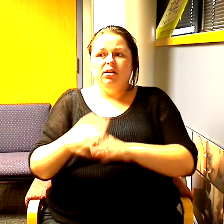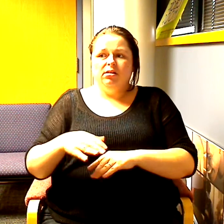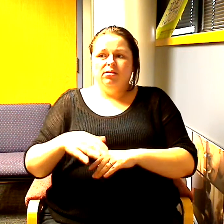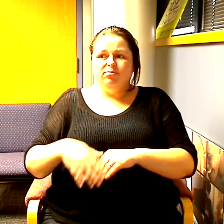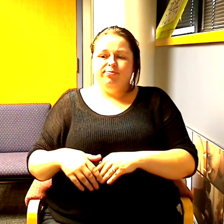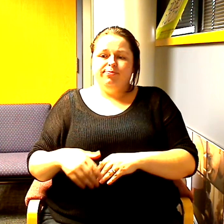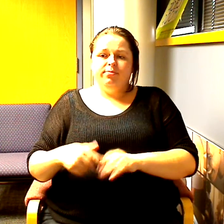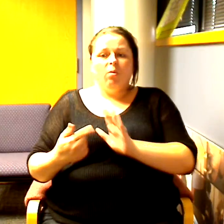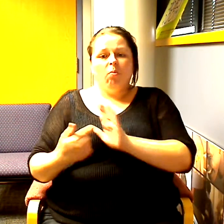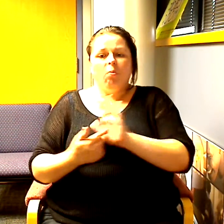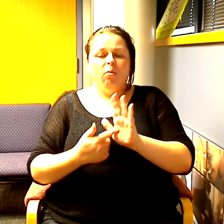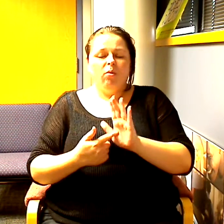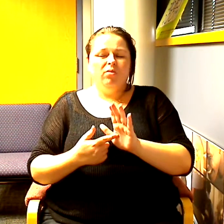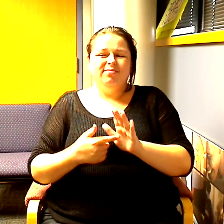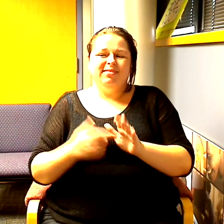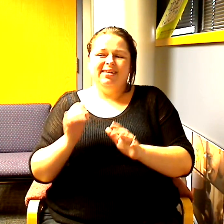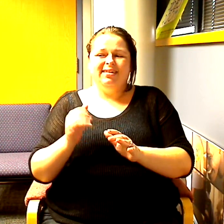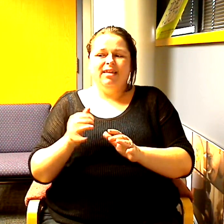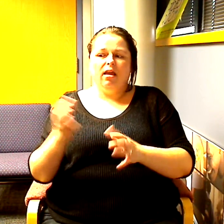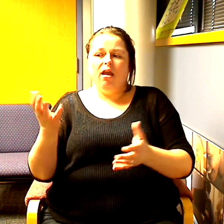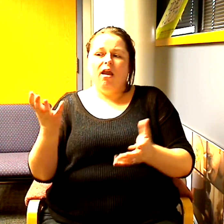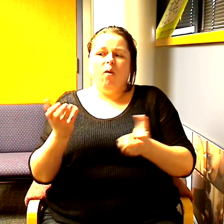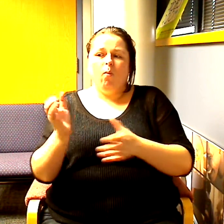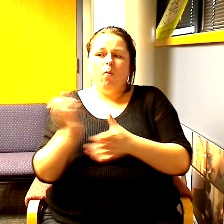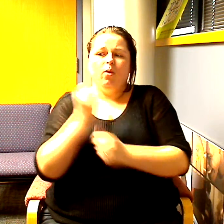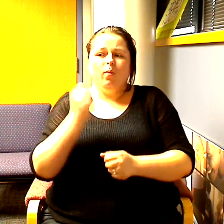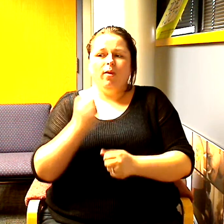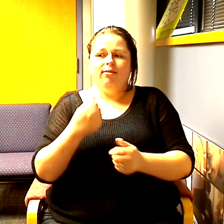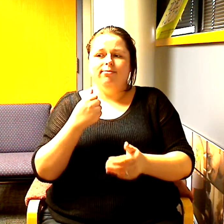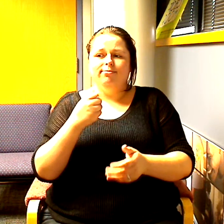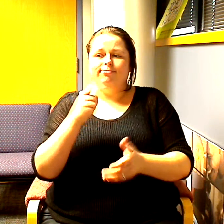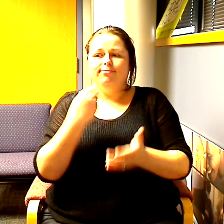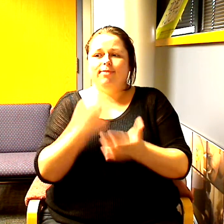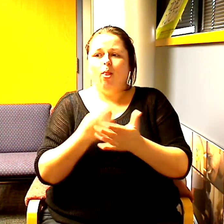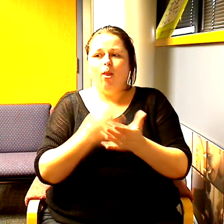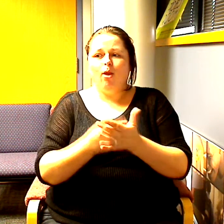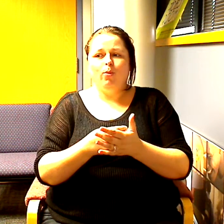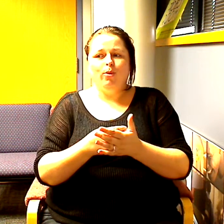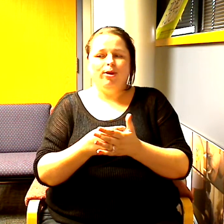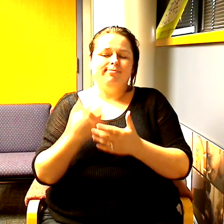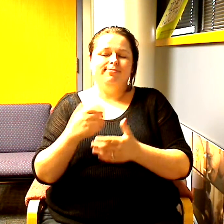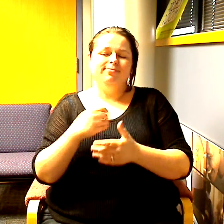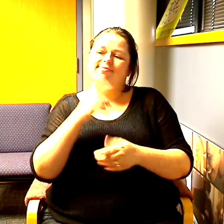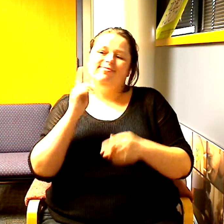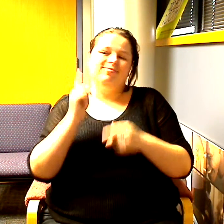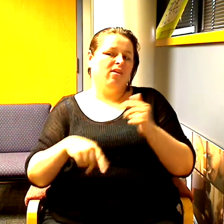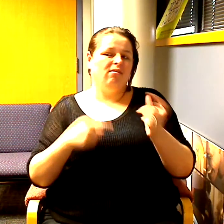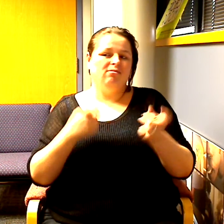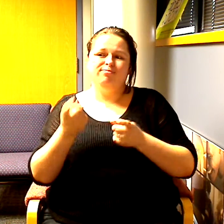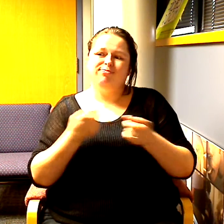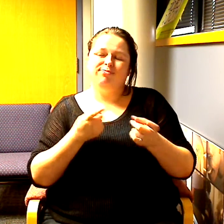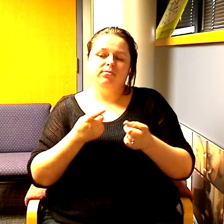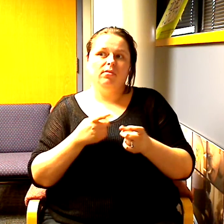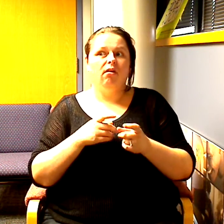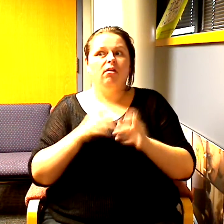saying that you want to win the powerball when you grow up it's you know out of your control and it's awesome and it's not a career path